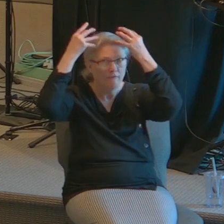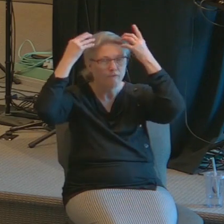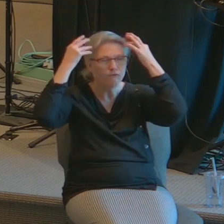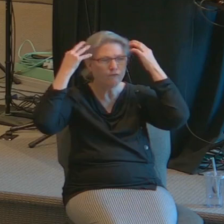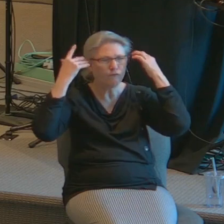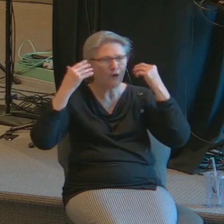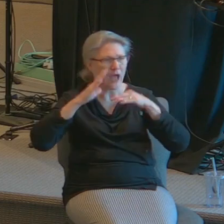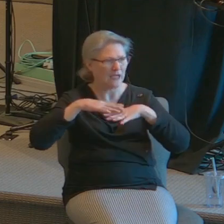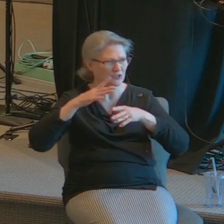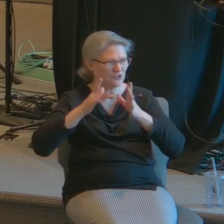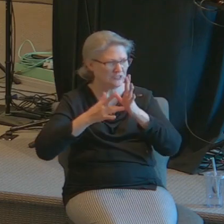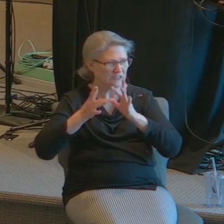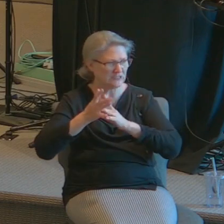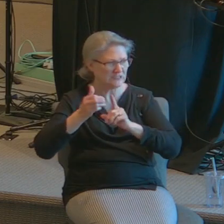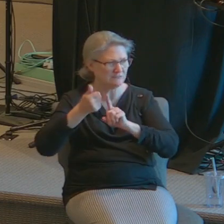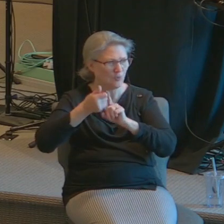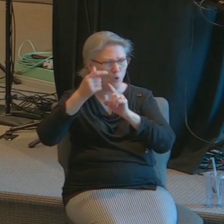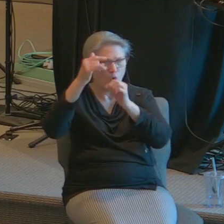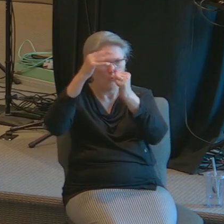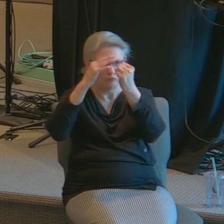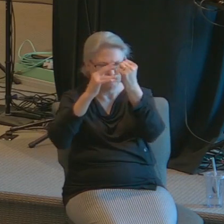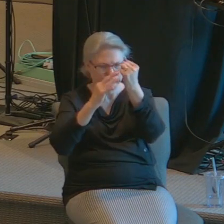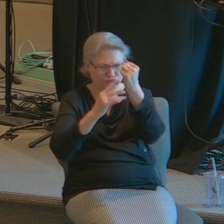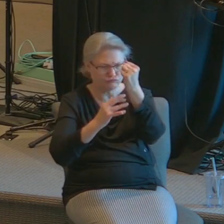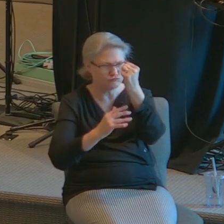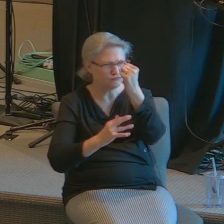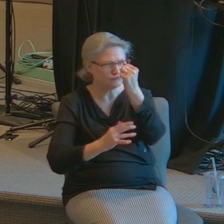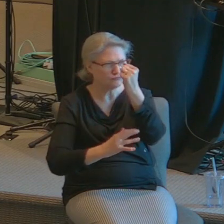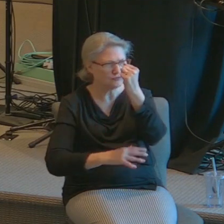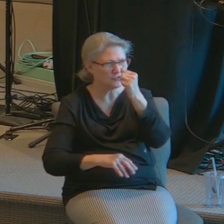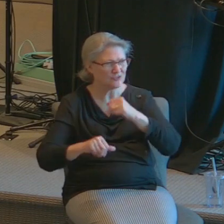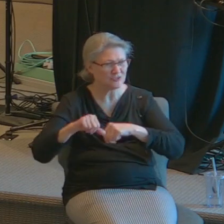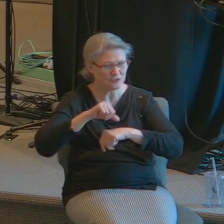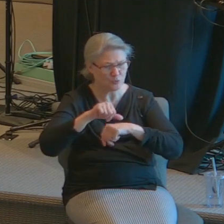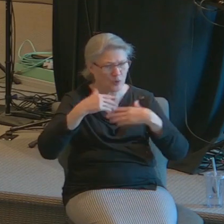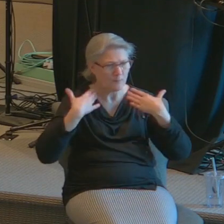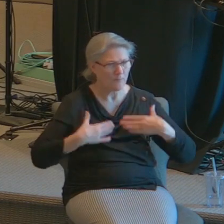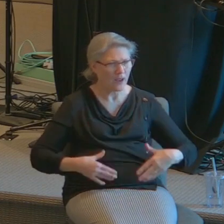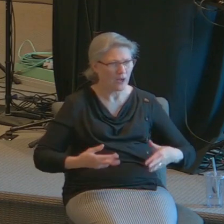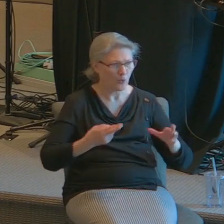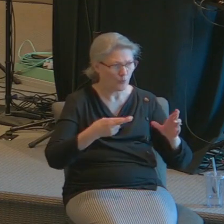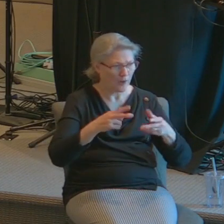she anointed his body for burial